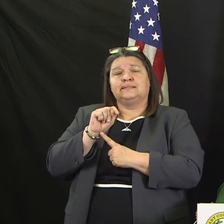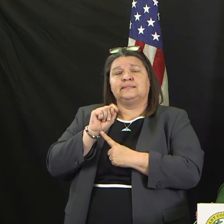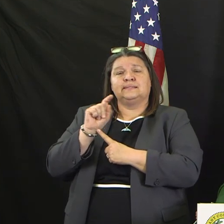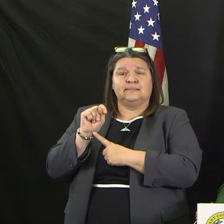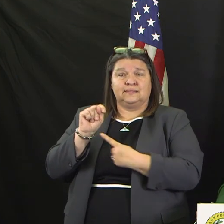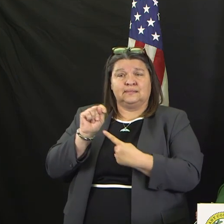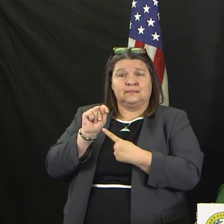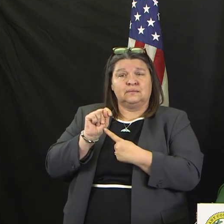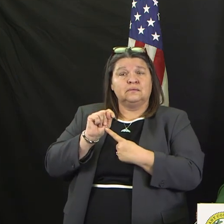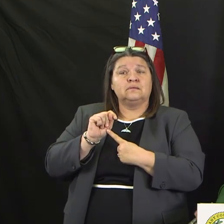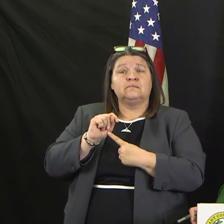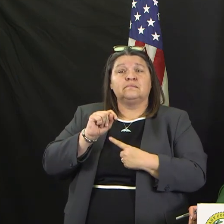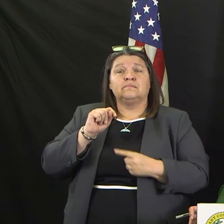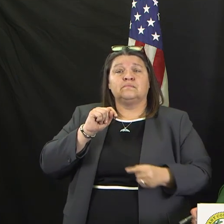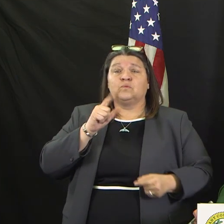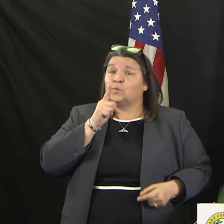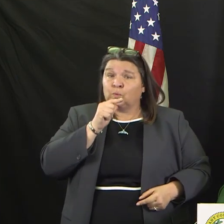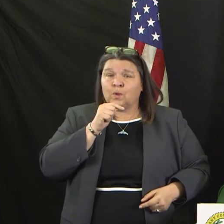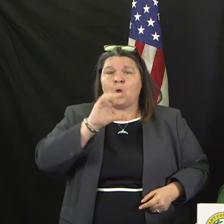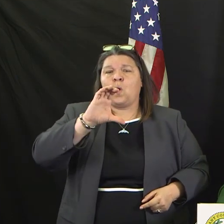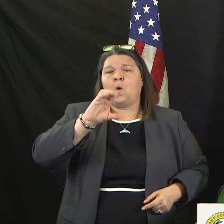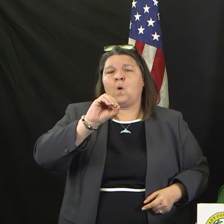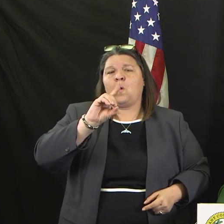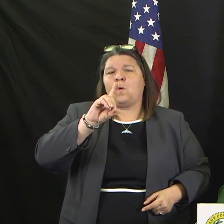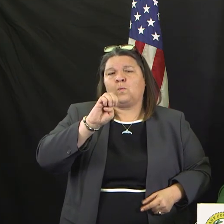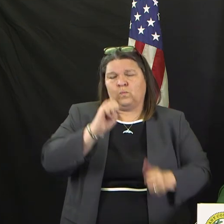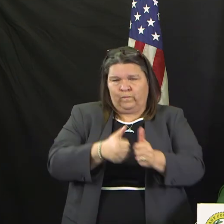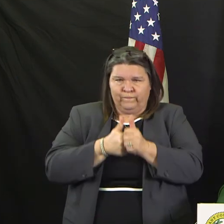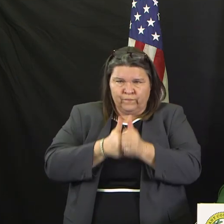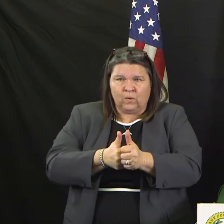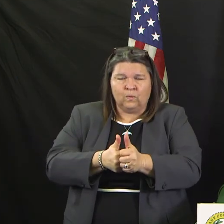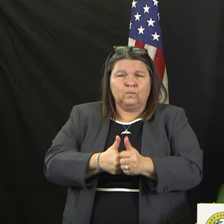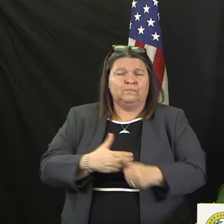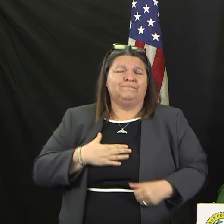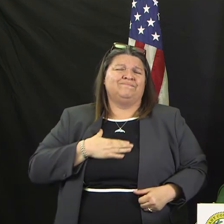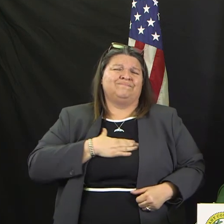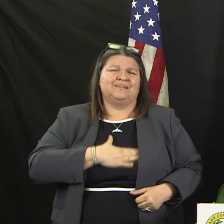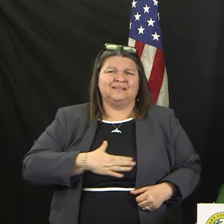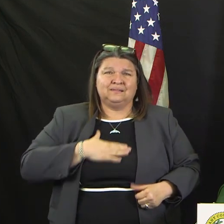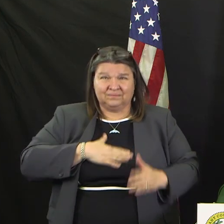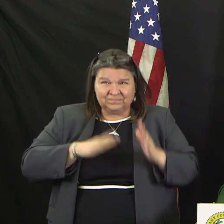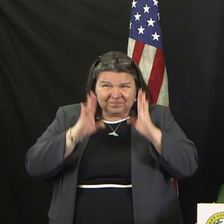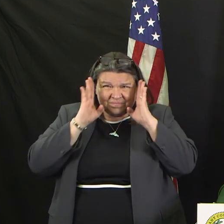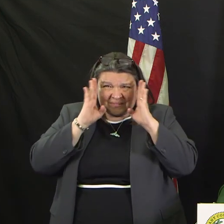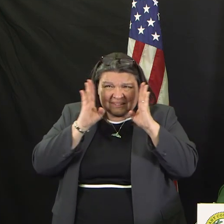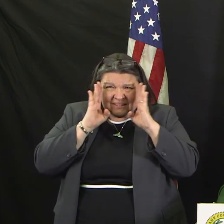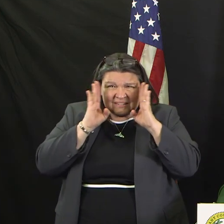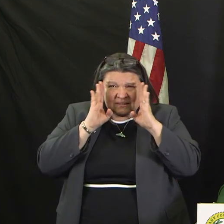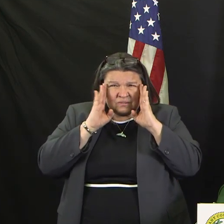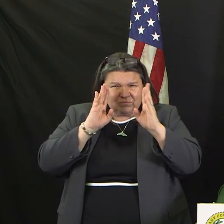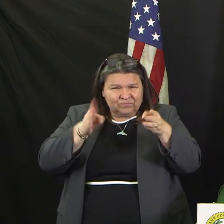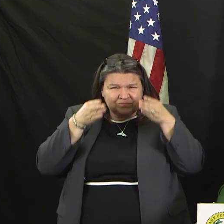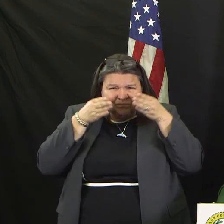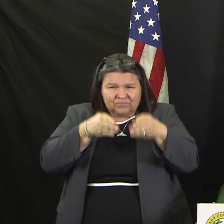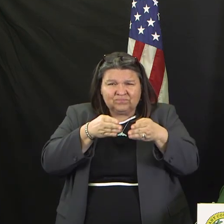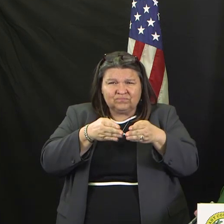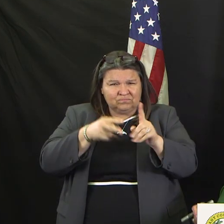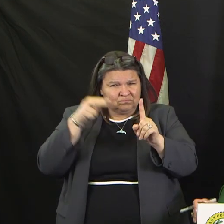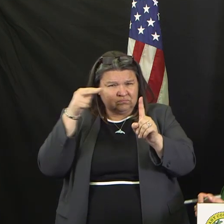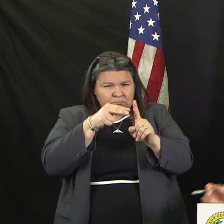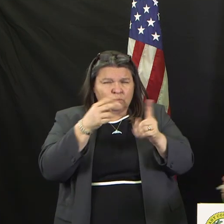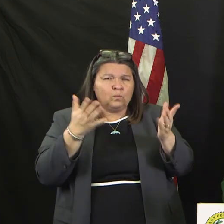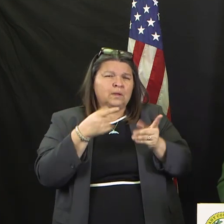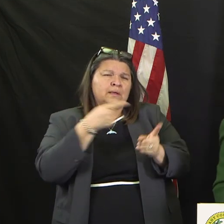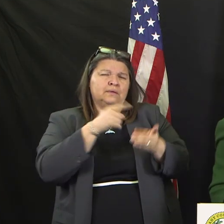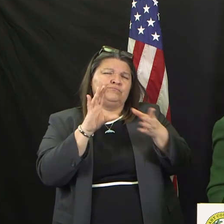Listen to us, folks. Please comply with what we're asking. Love your family and know that we're working hard on your